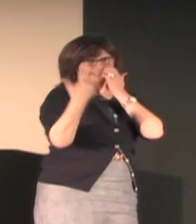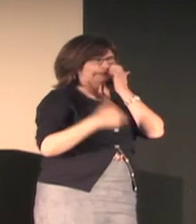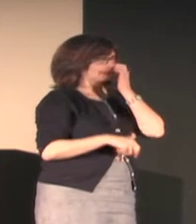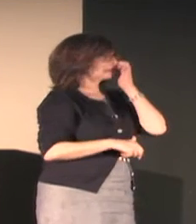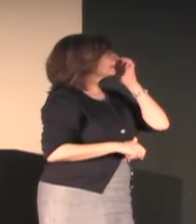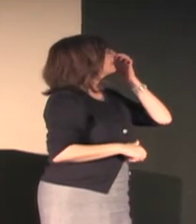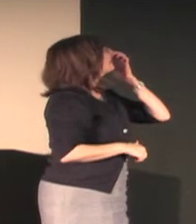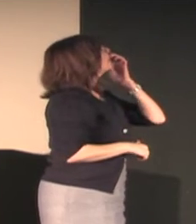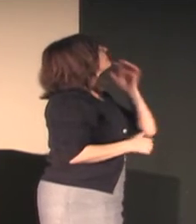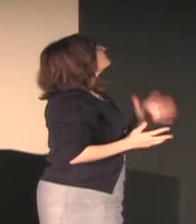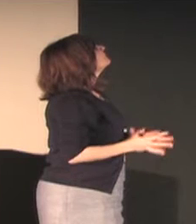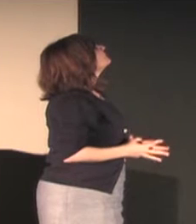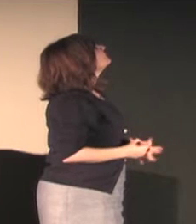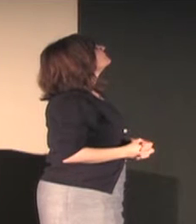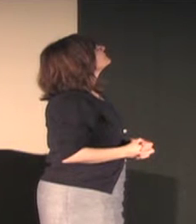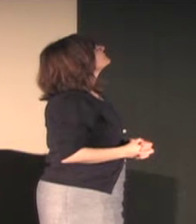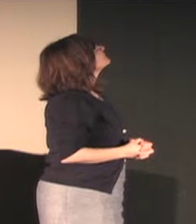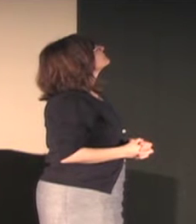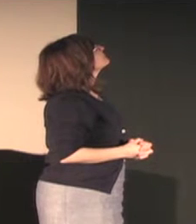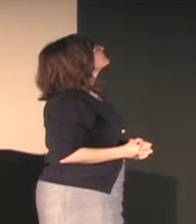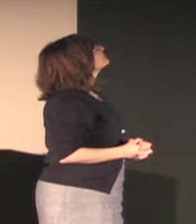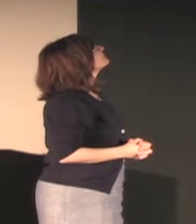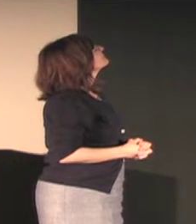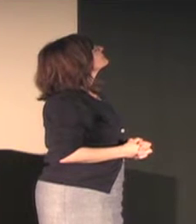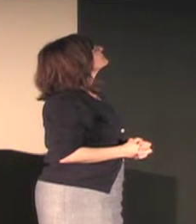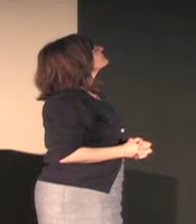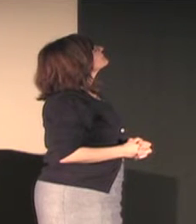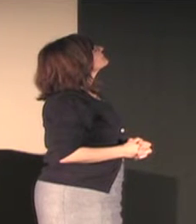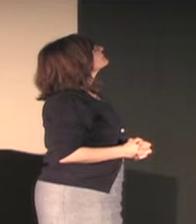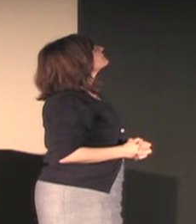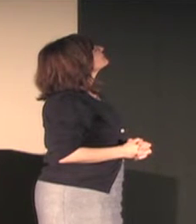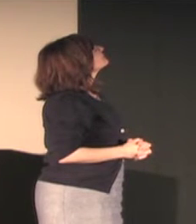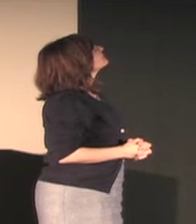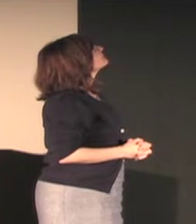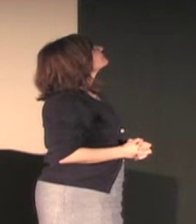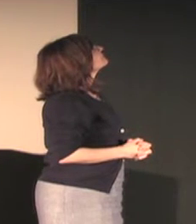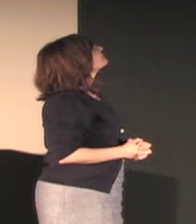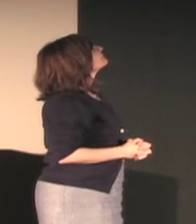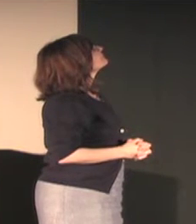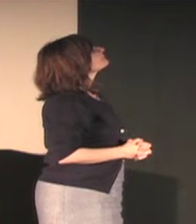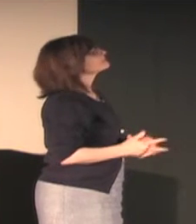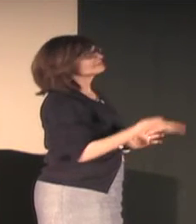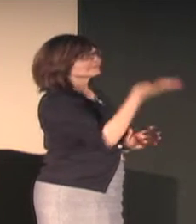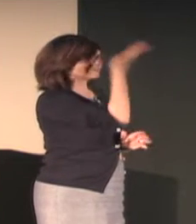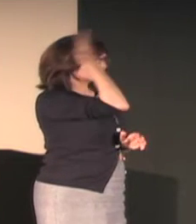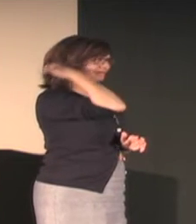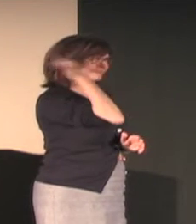and that's the number three at the end three fingers up meaning three comes